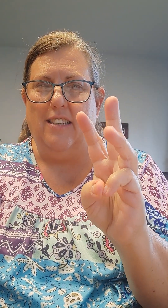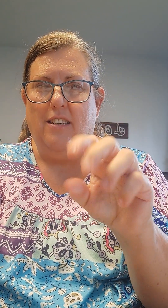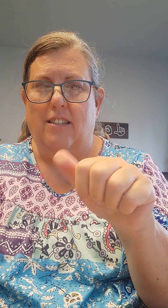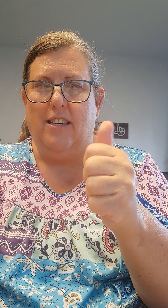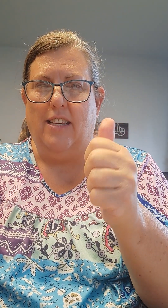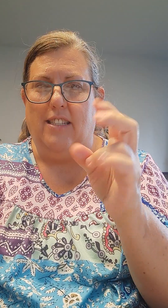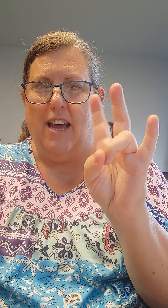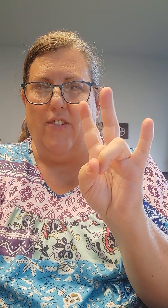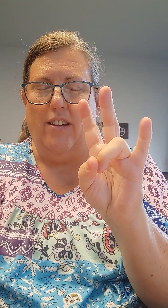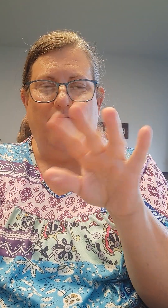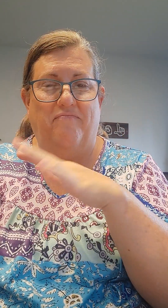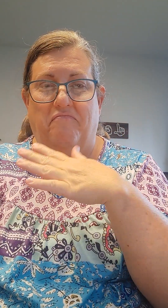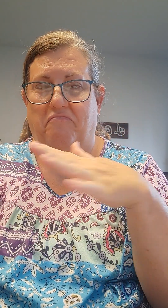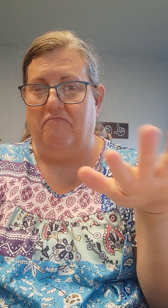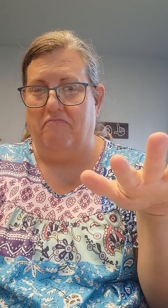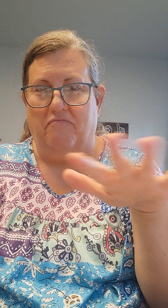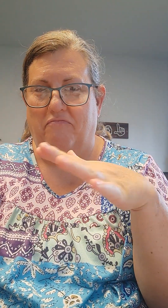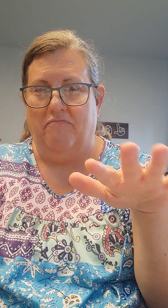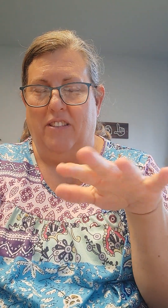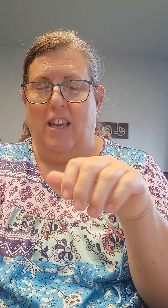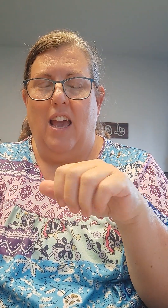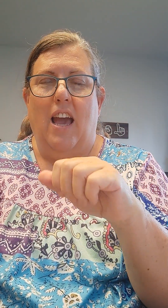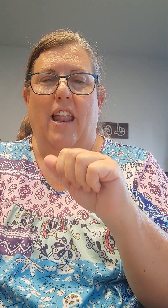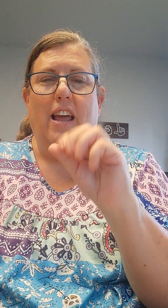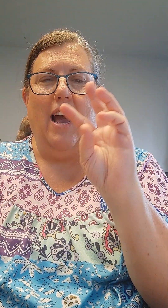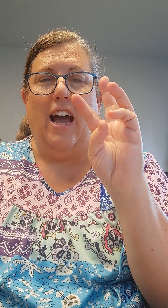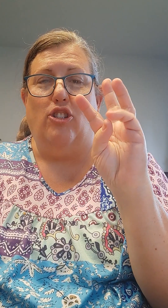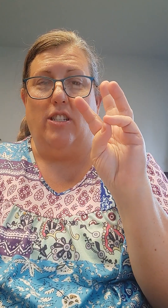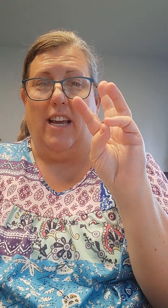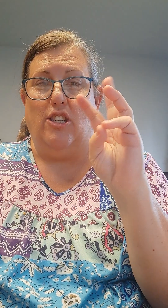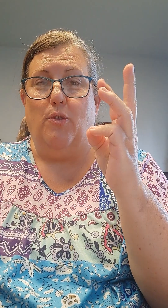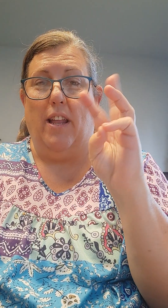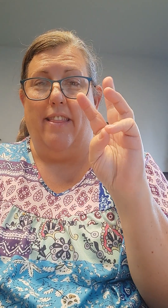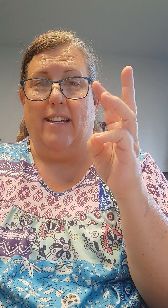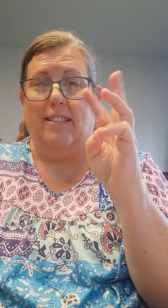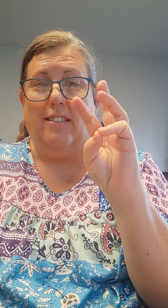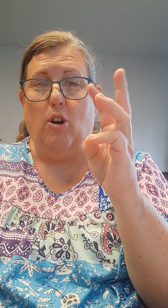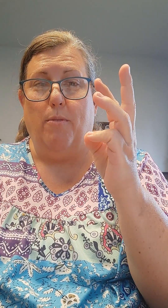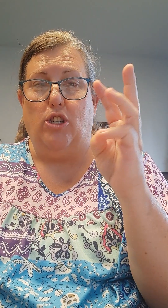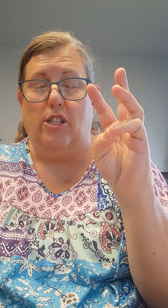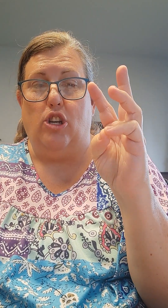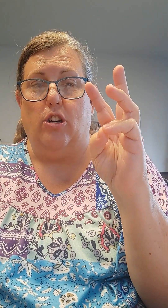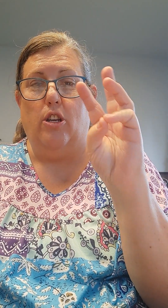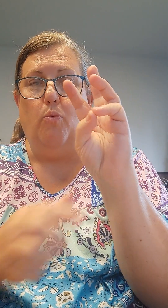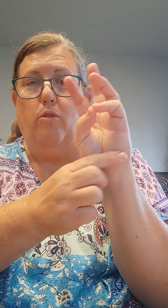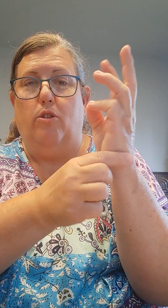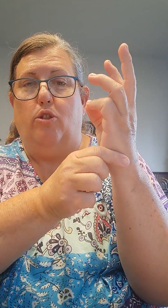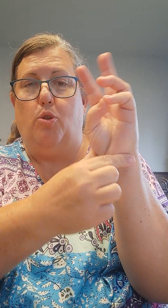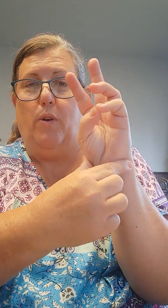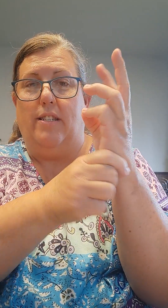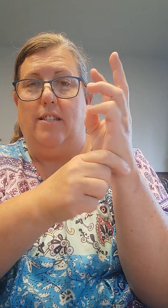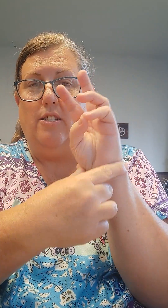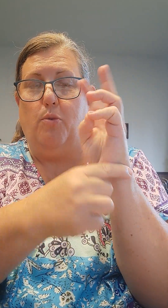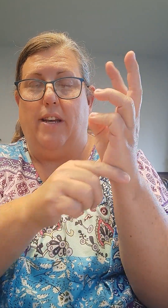Ten seven. I just like to do it like this. So much easier. twist, twist.